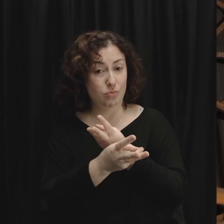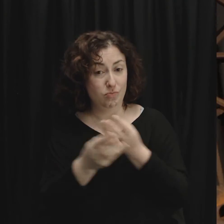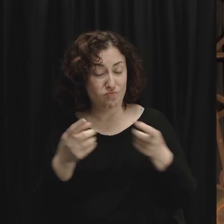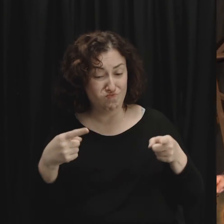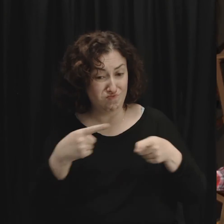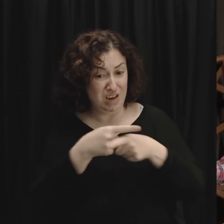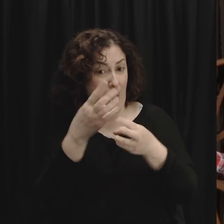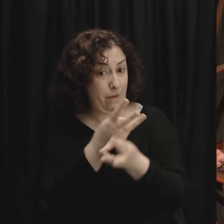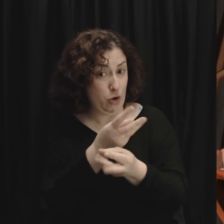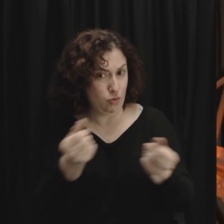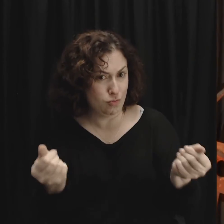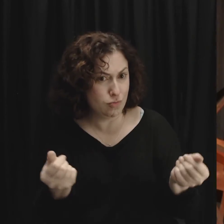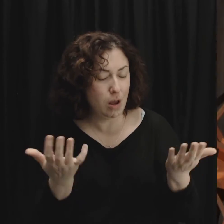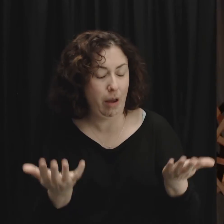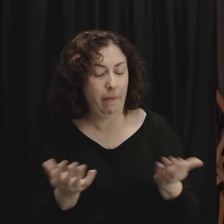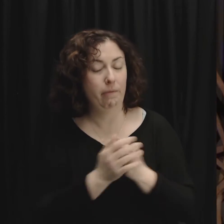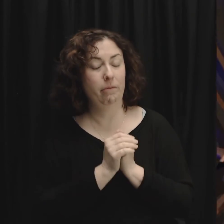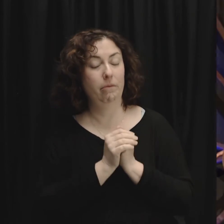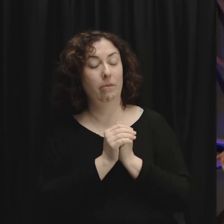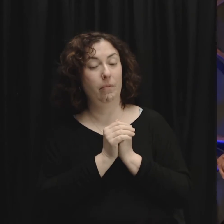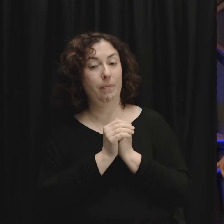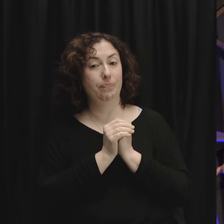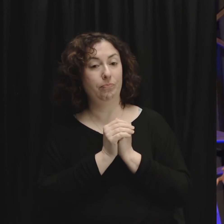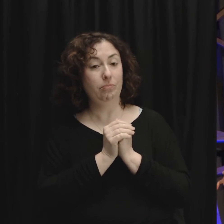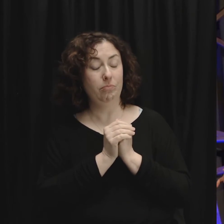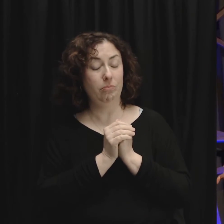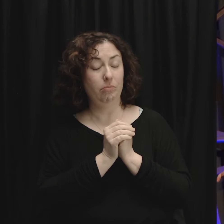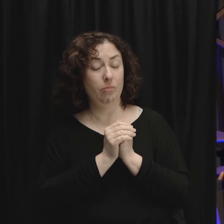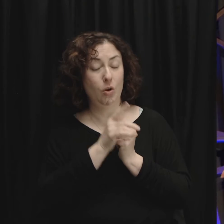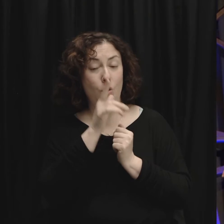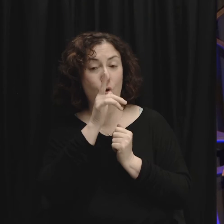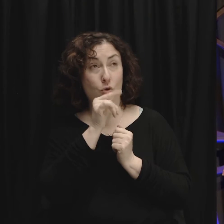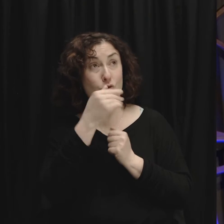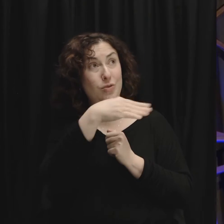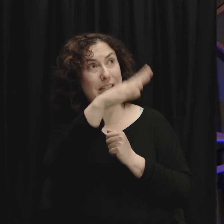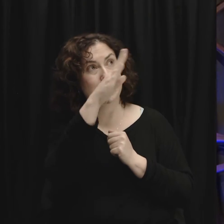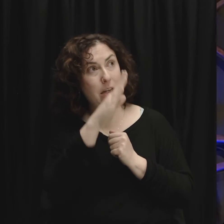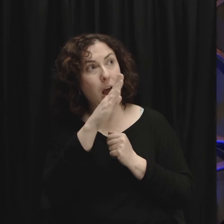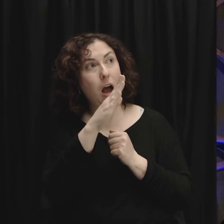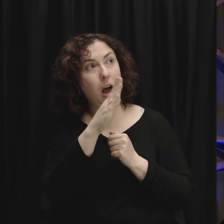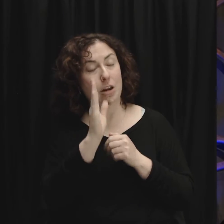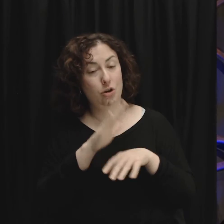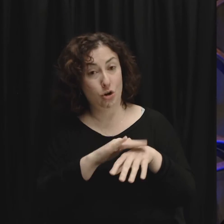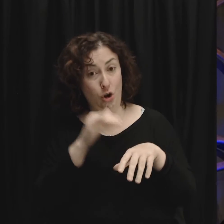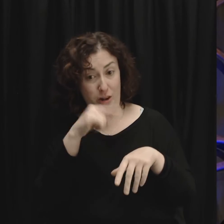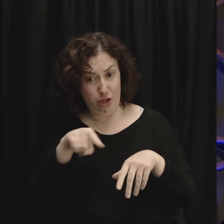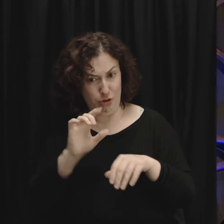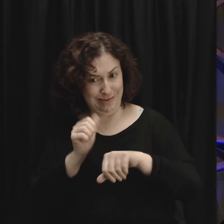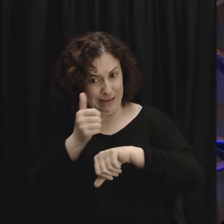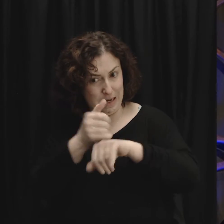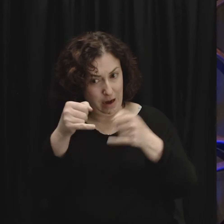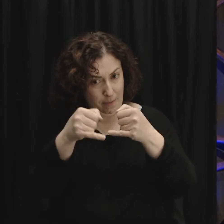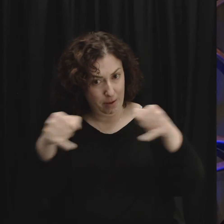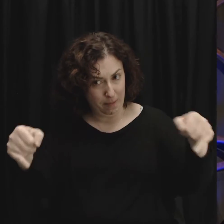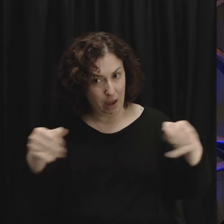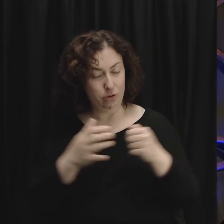boundary is God saying I need you to set this boundary in your life so that you can be healthy because I want you to be